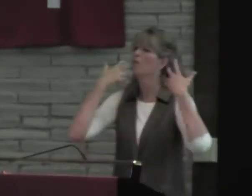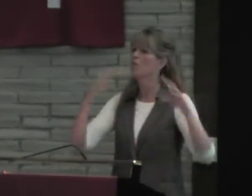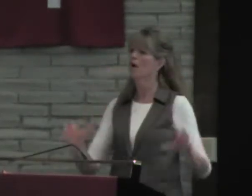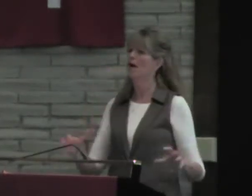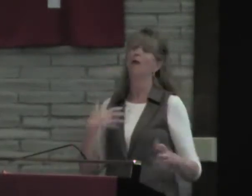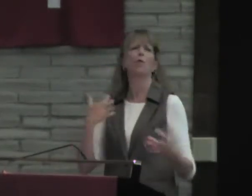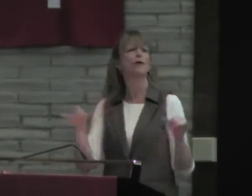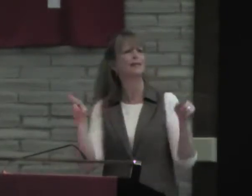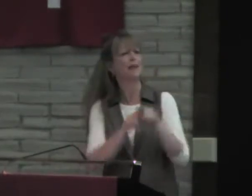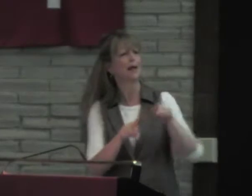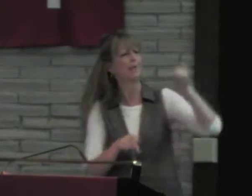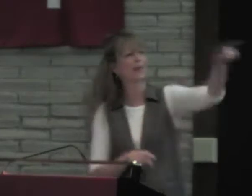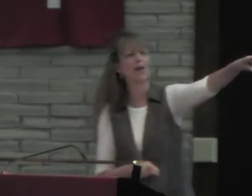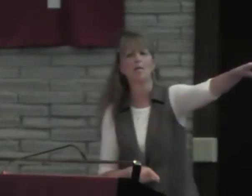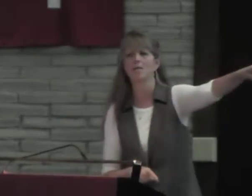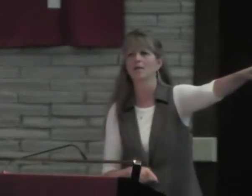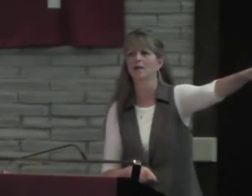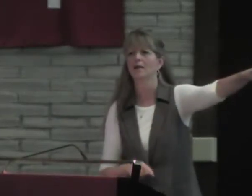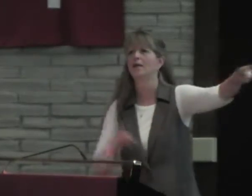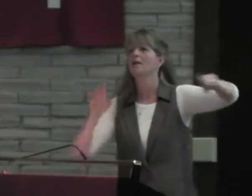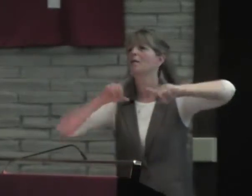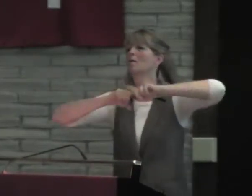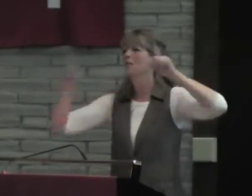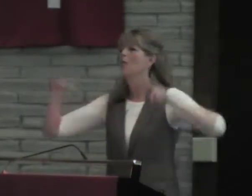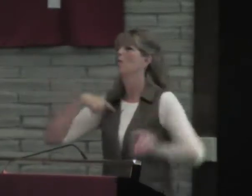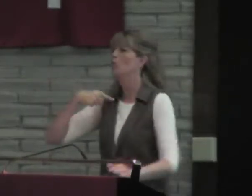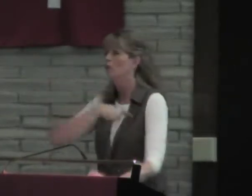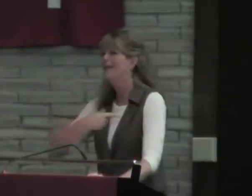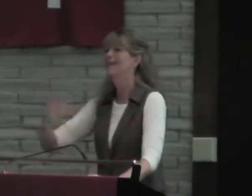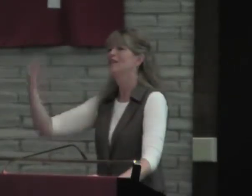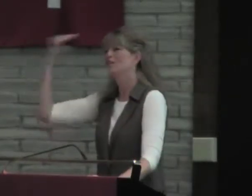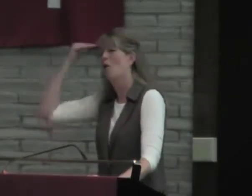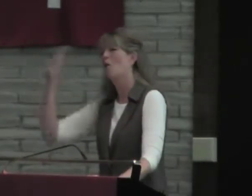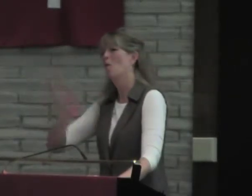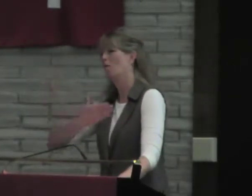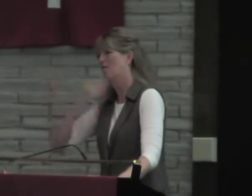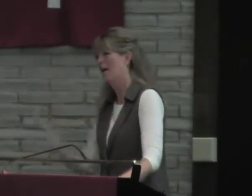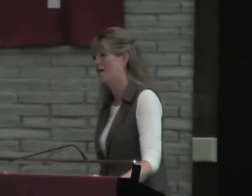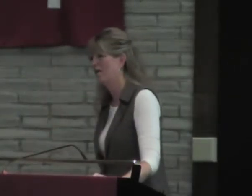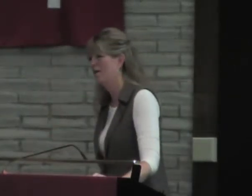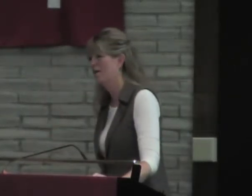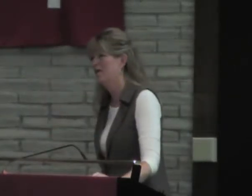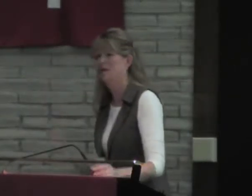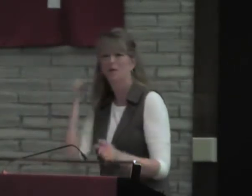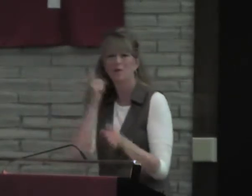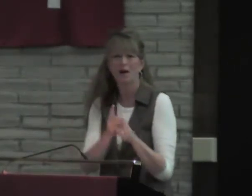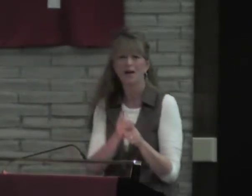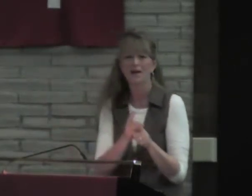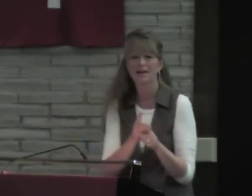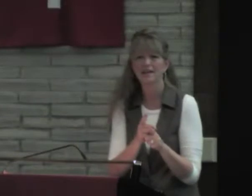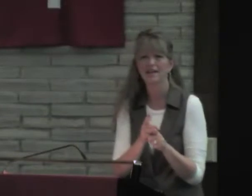And I want to struggle. I want the same as what they have. But we know better. Right?